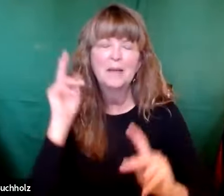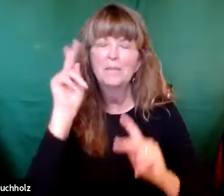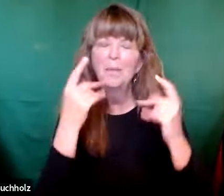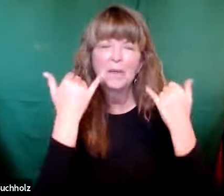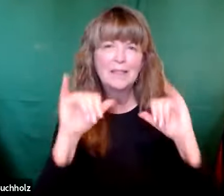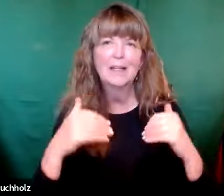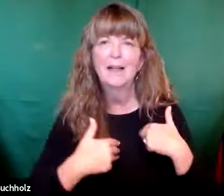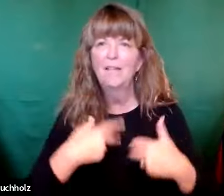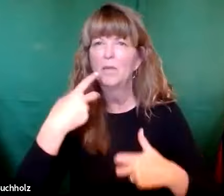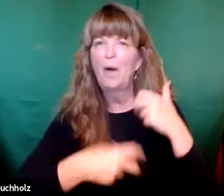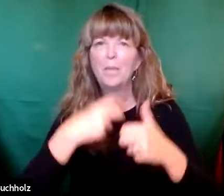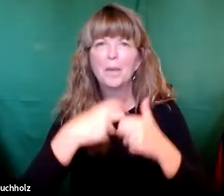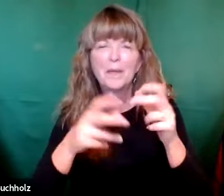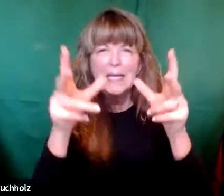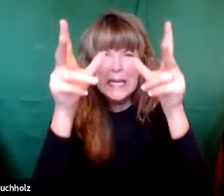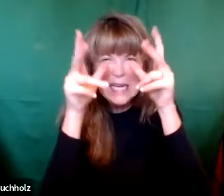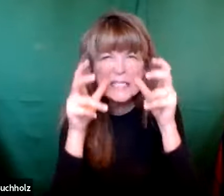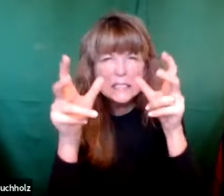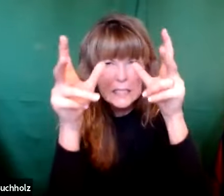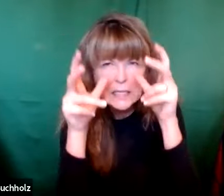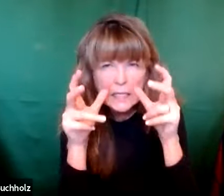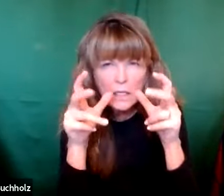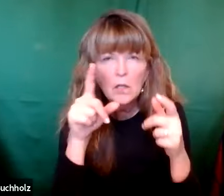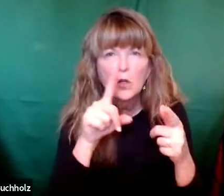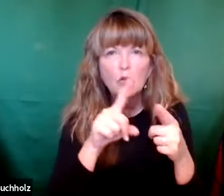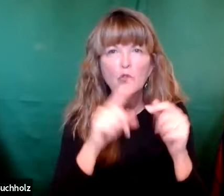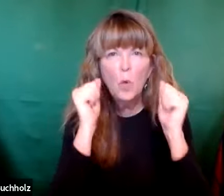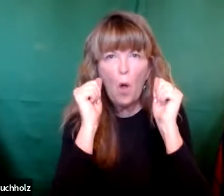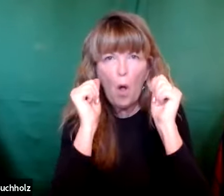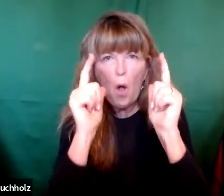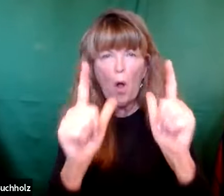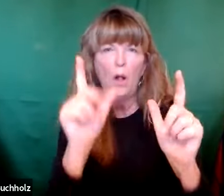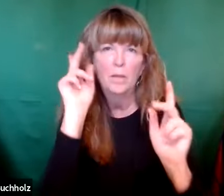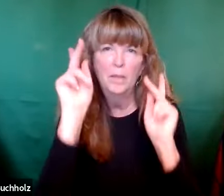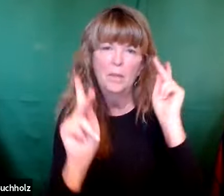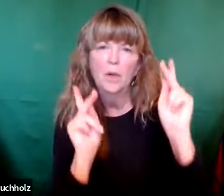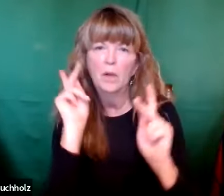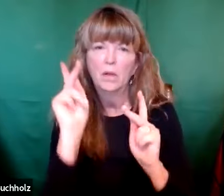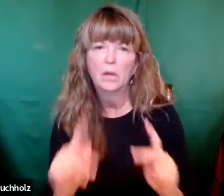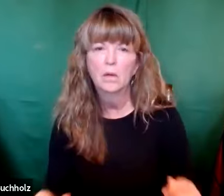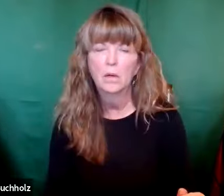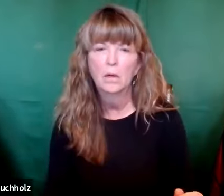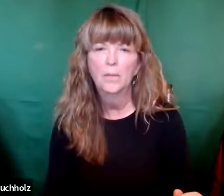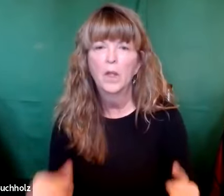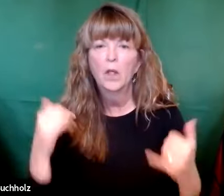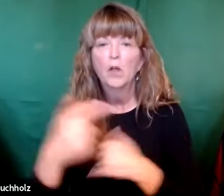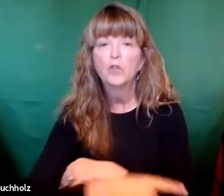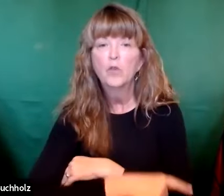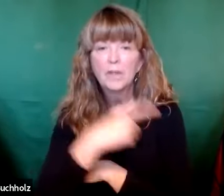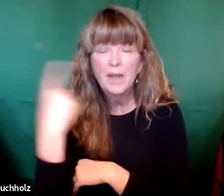Worldwide, people still have problems listening to the voices and the